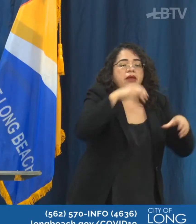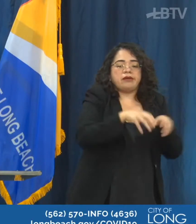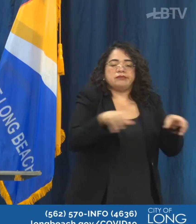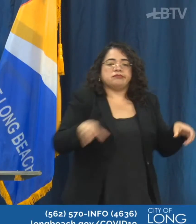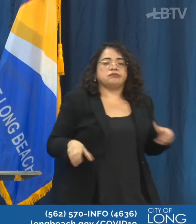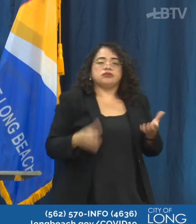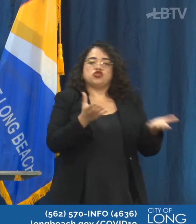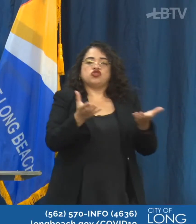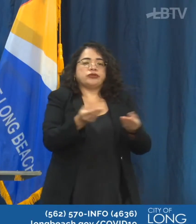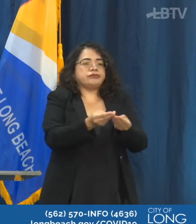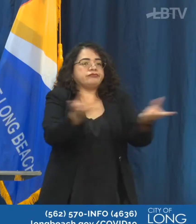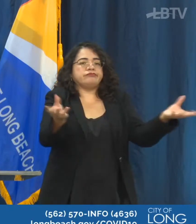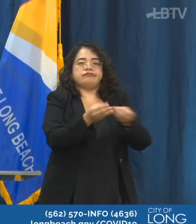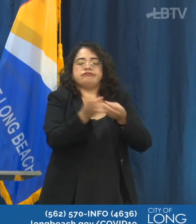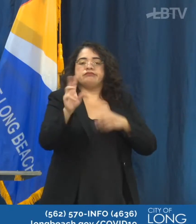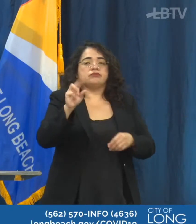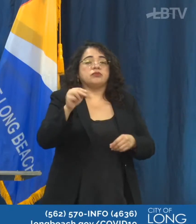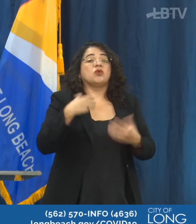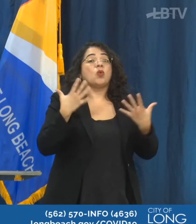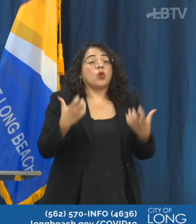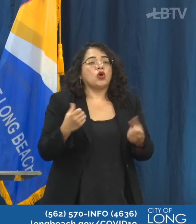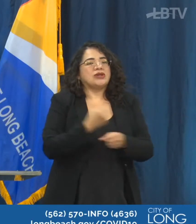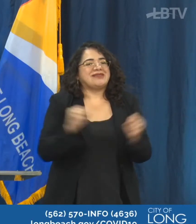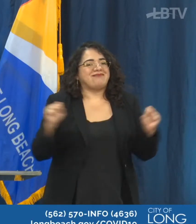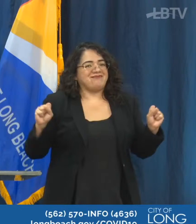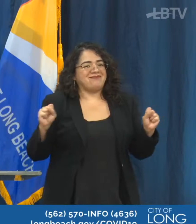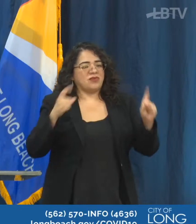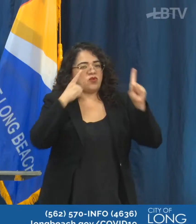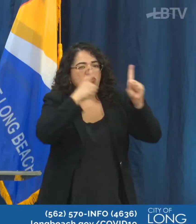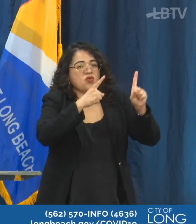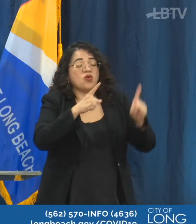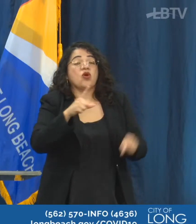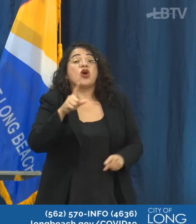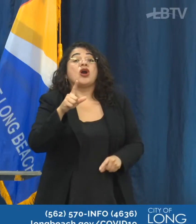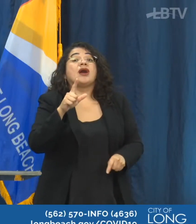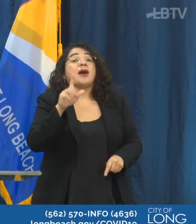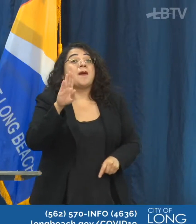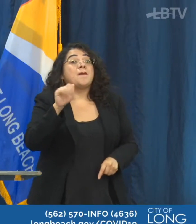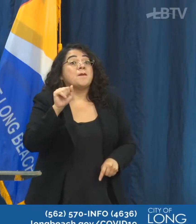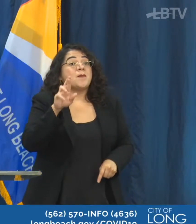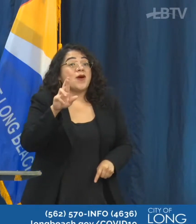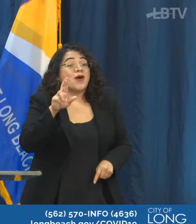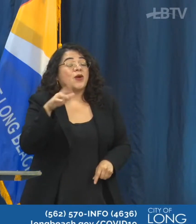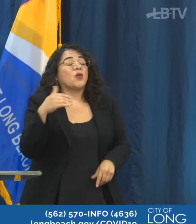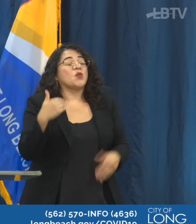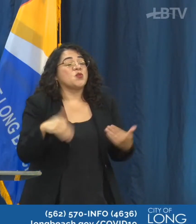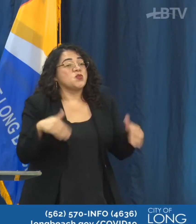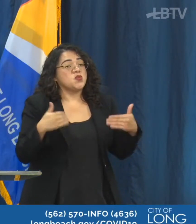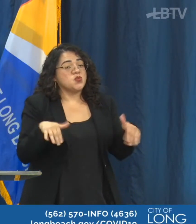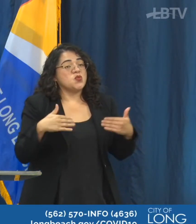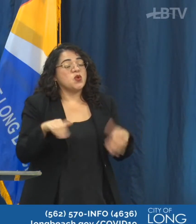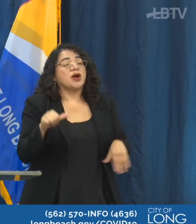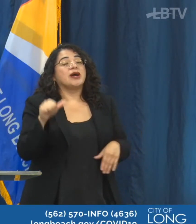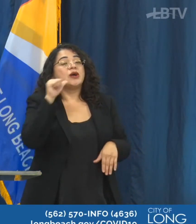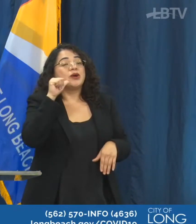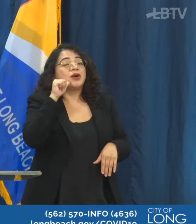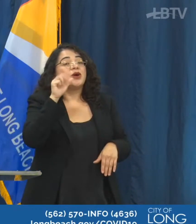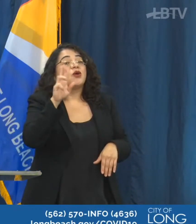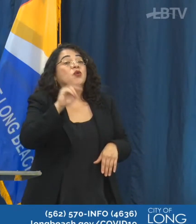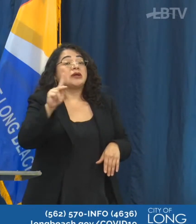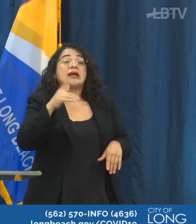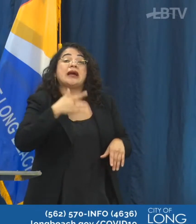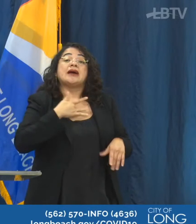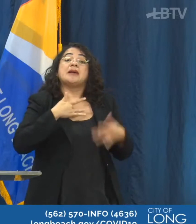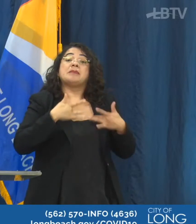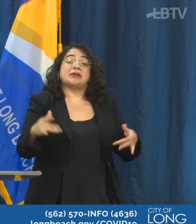make sure we're doing it as safely as possible. The risk for bars is pretty high when you run bars as a way the bar normally looks.